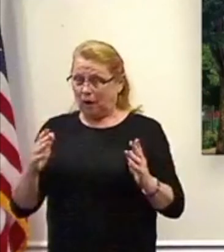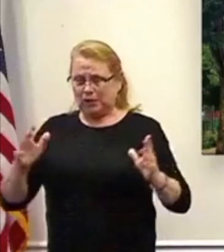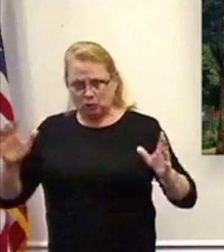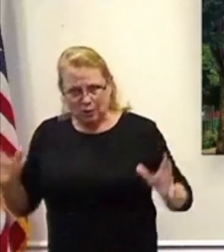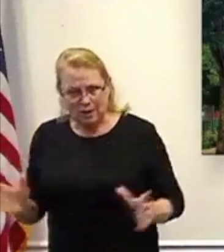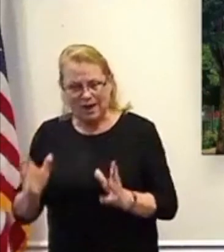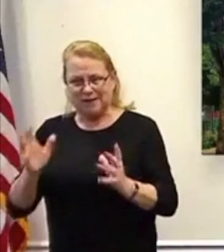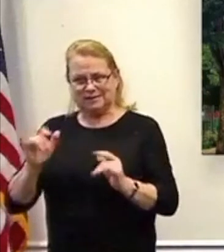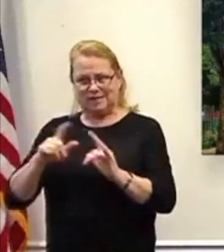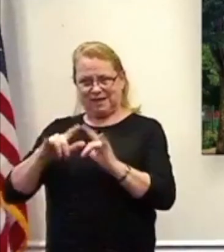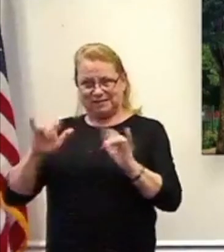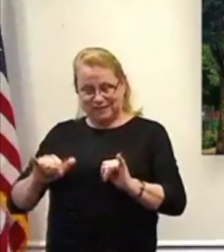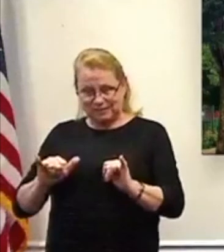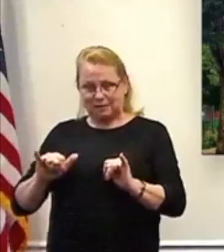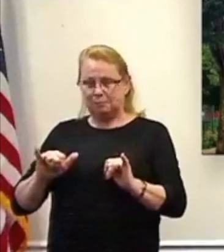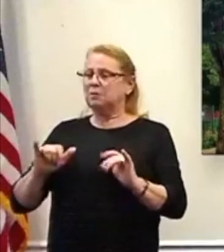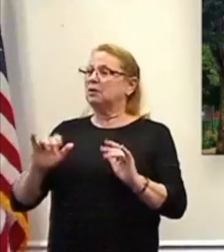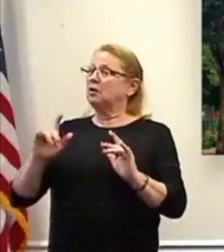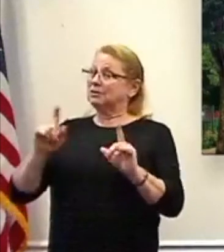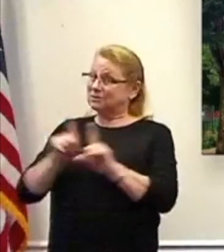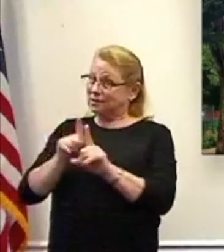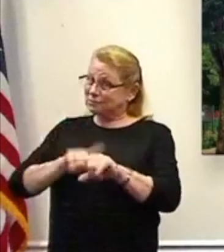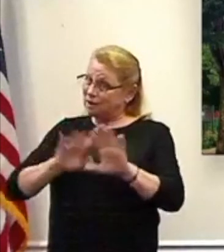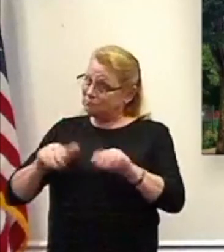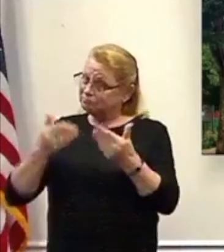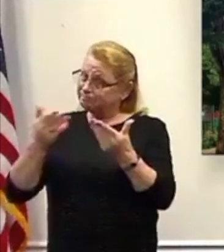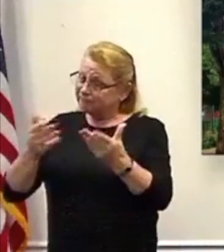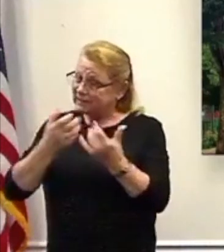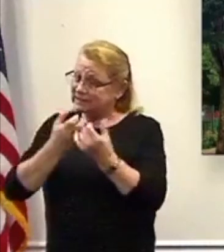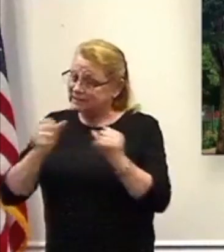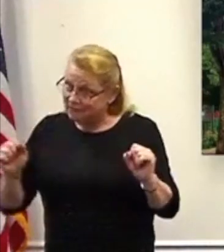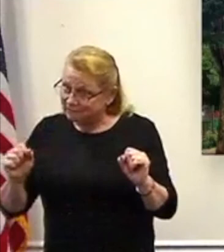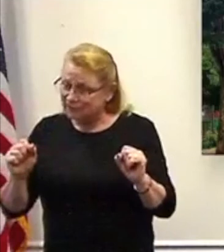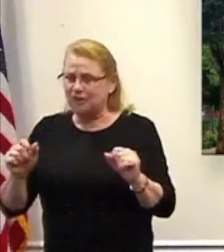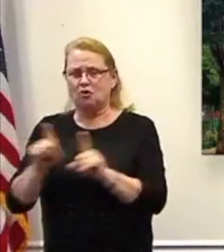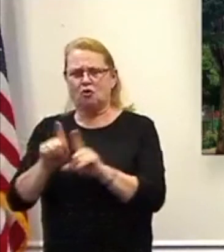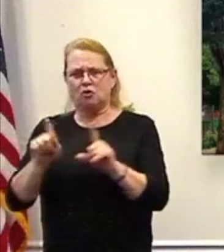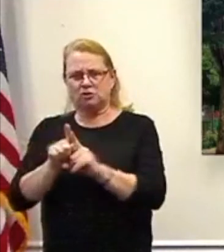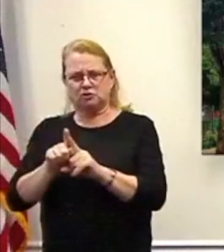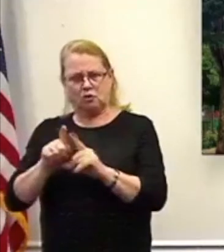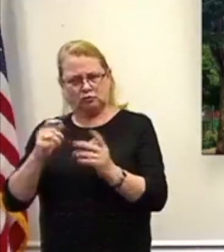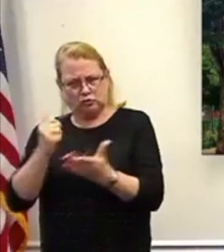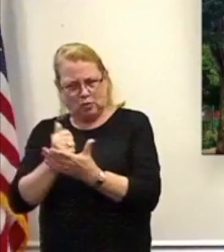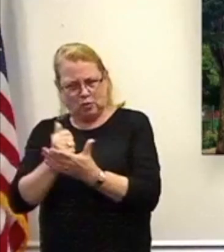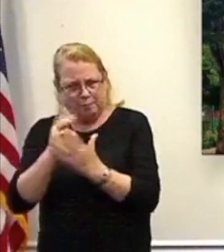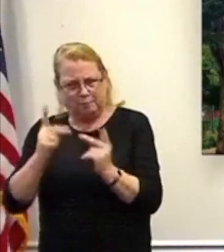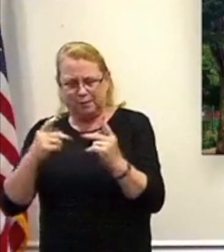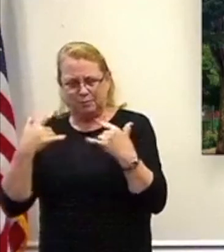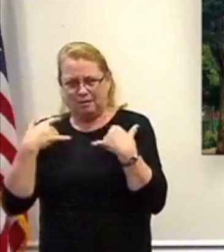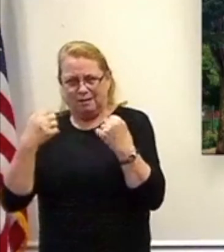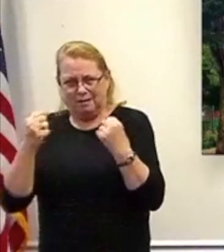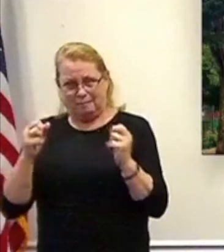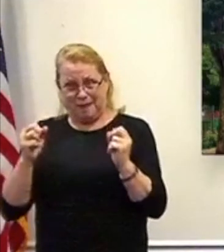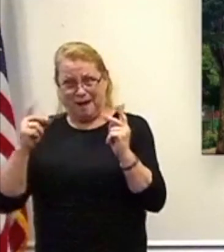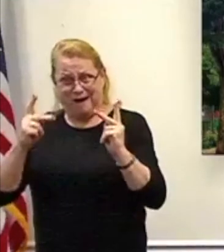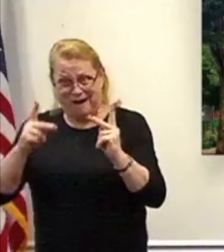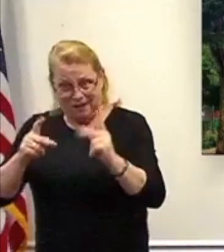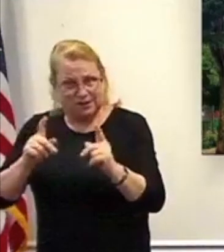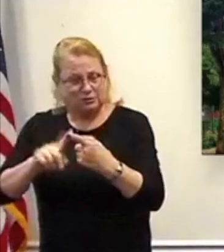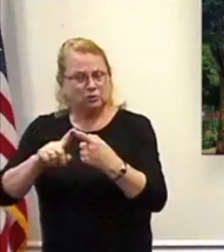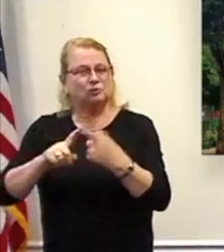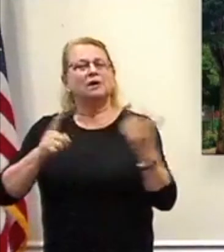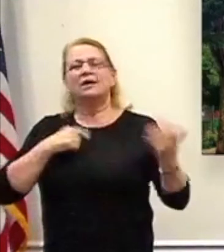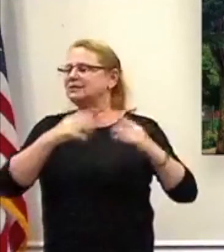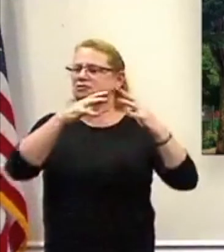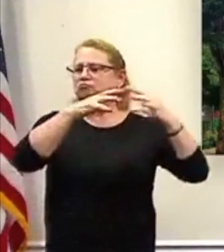safety, to invest effectively in restorative justice among those who are in our custody while saving money, is to demolish the